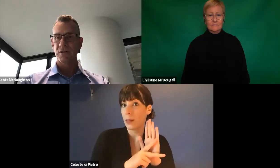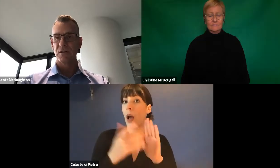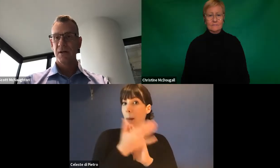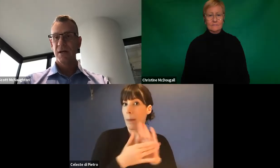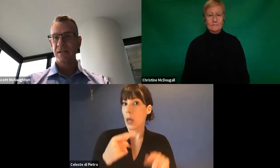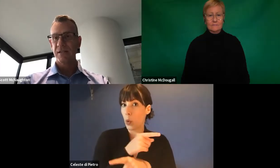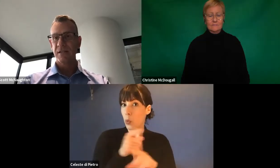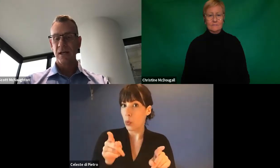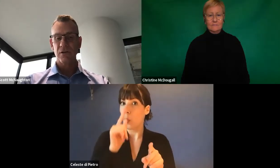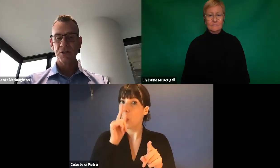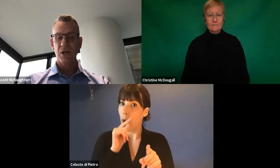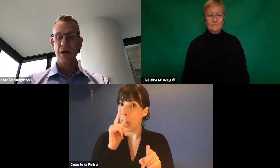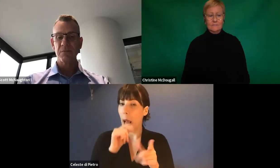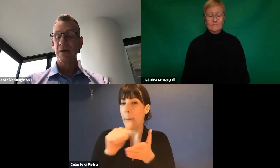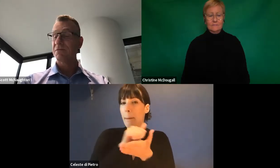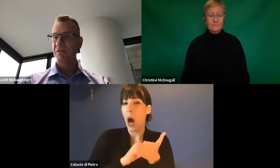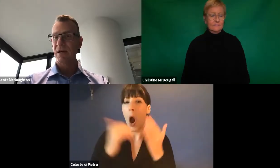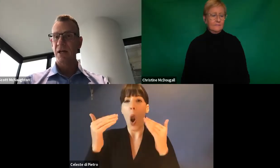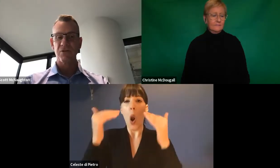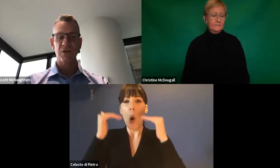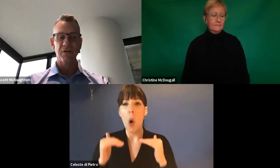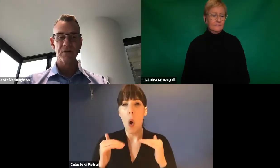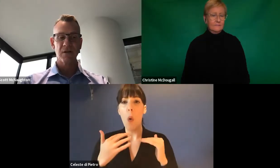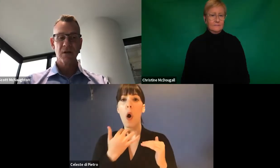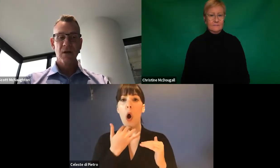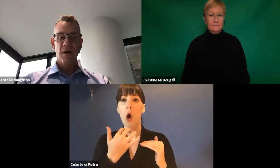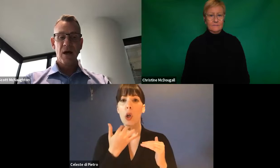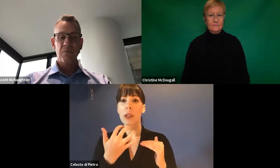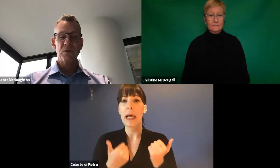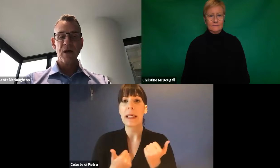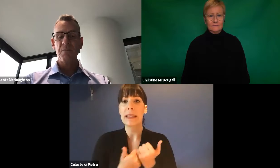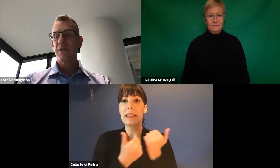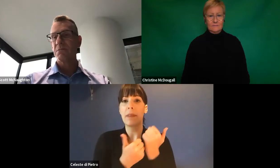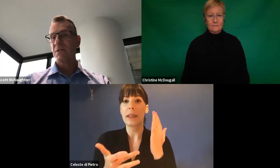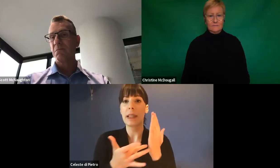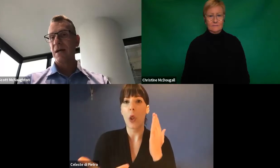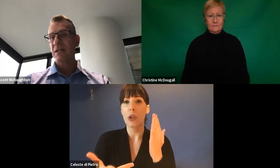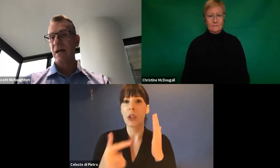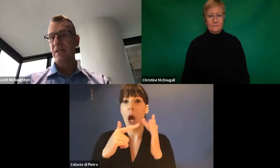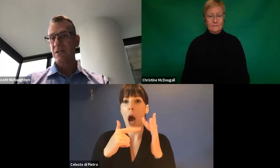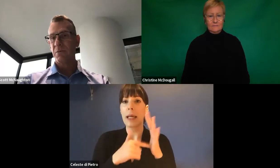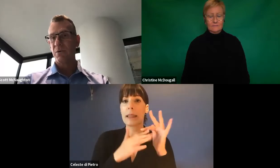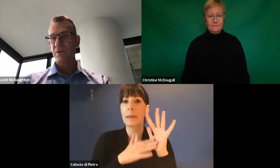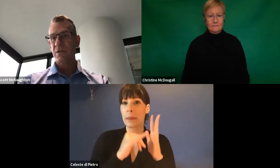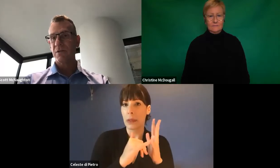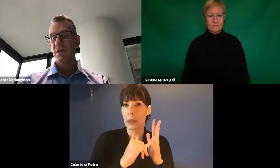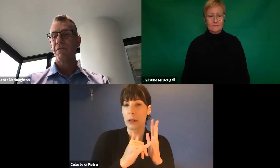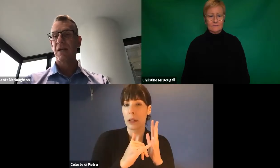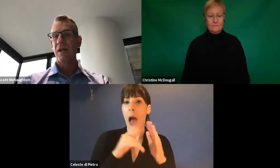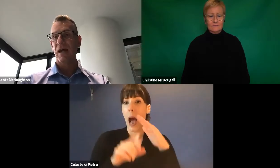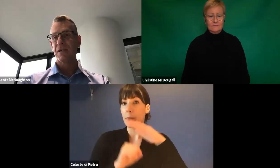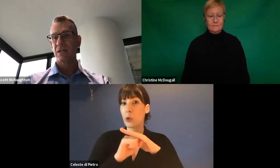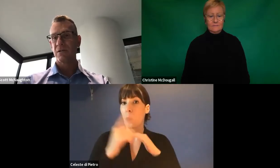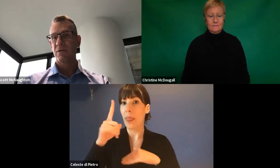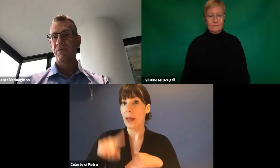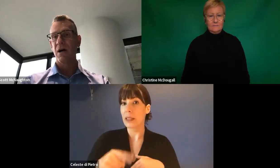-cost assistive technology items up to $1,500, which will help the participants maintain their supports. So if